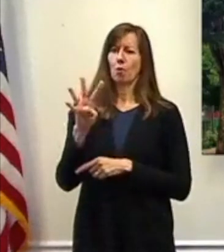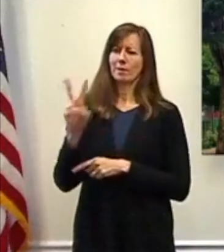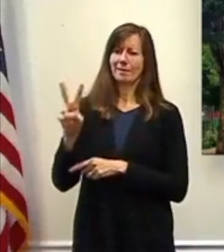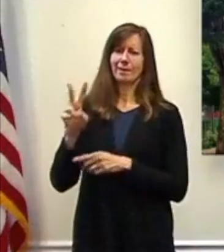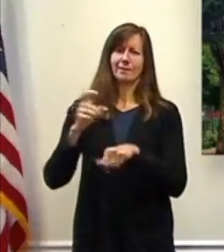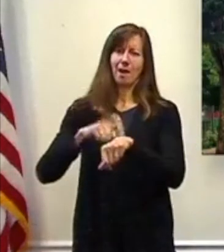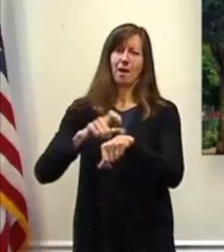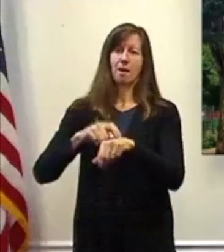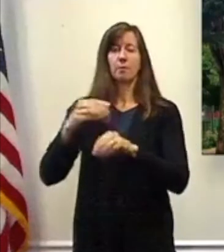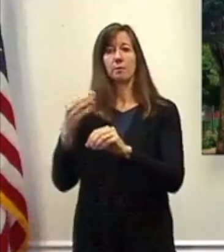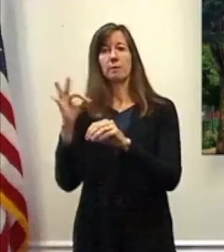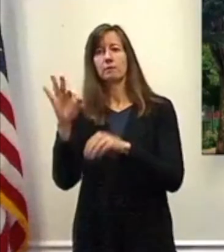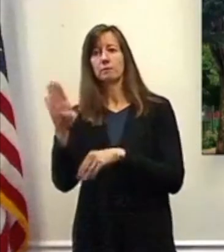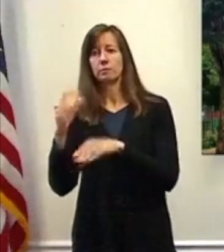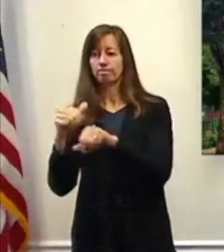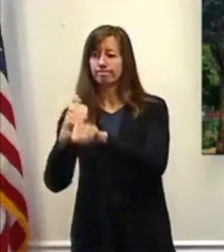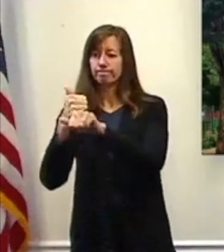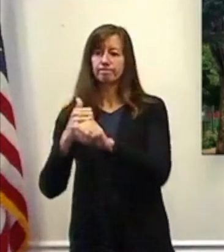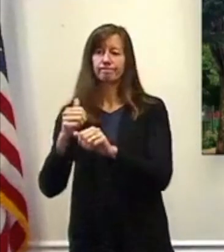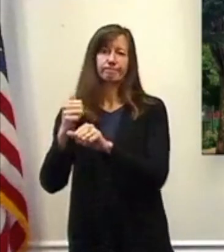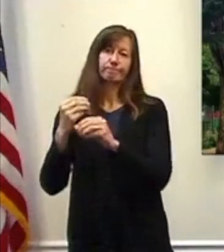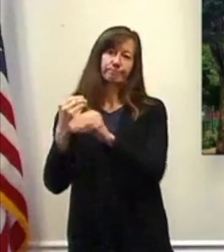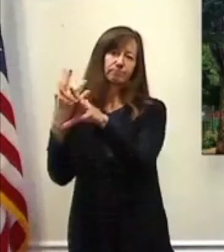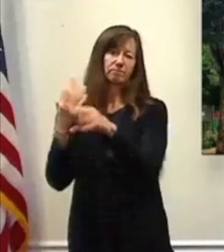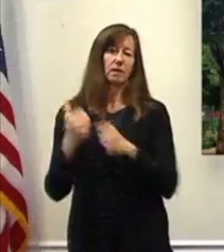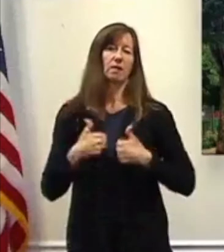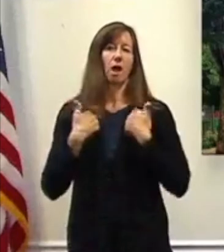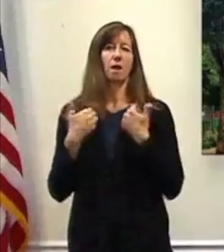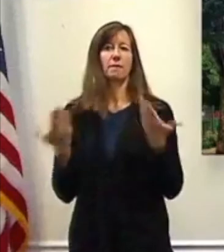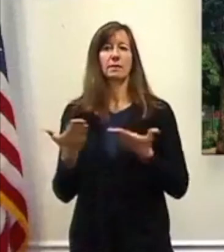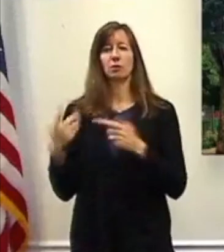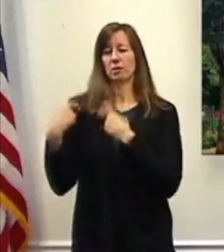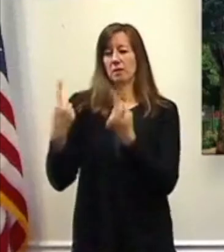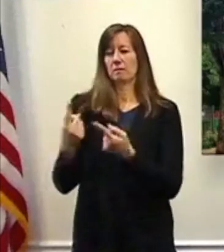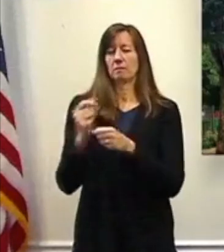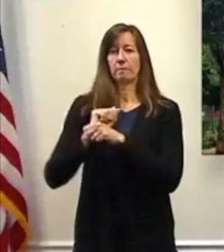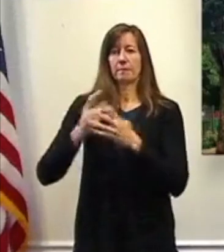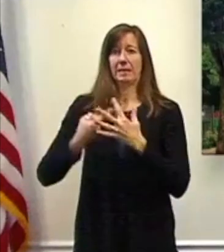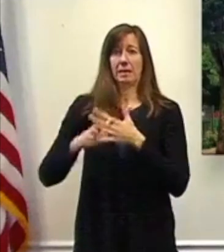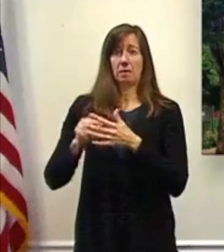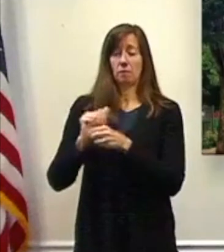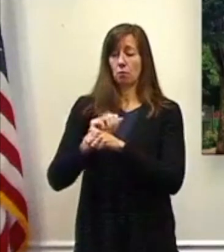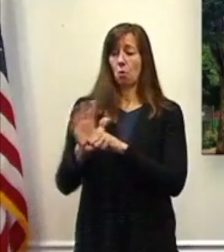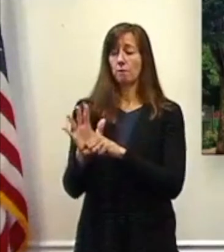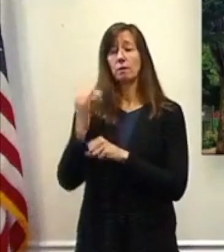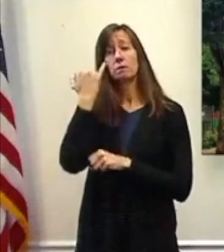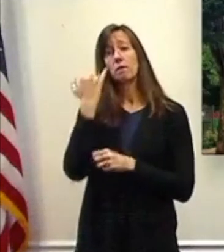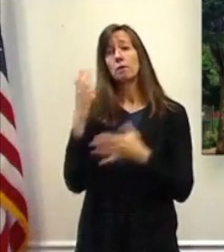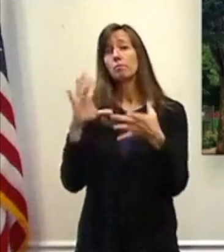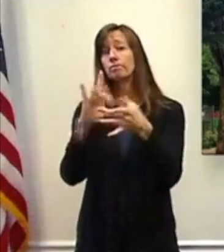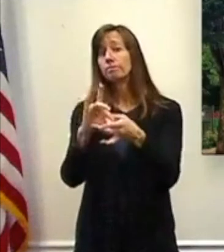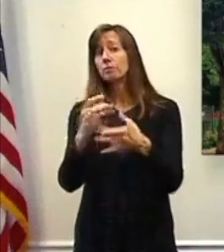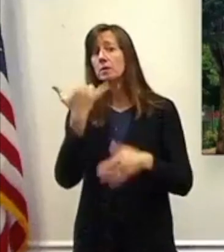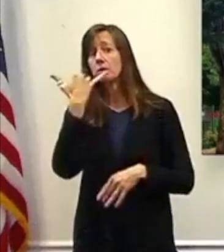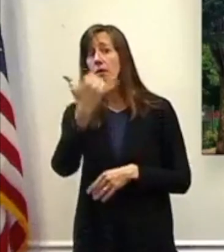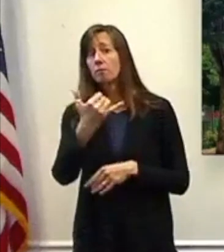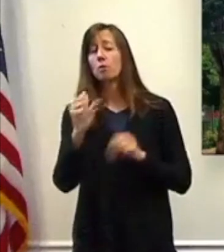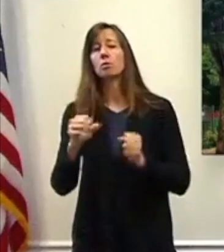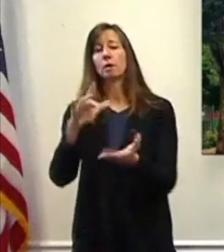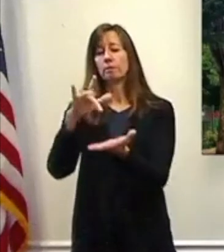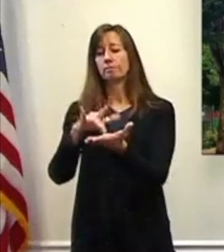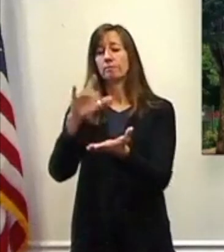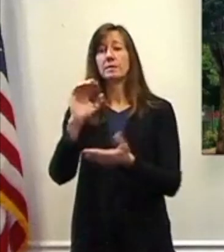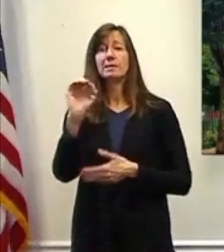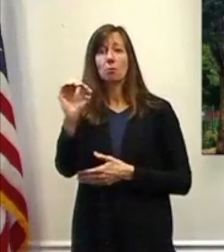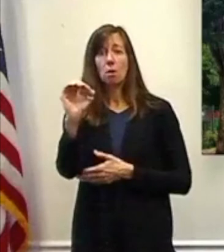This is also our annual budget town hall. So if you're on the telephone with us this evening and you have a question, dial zero. You'll be asked to record that